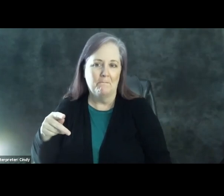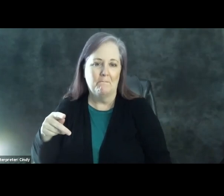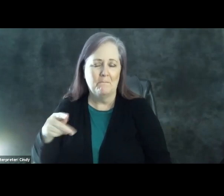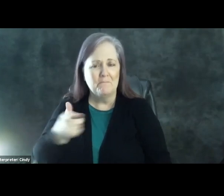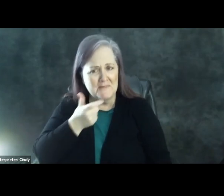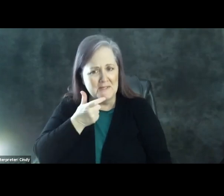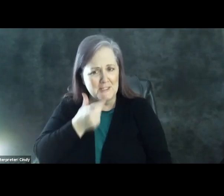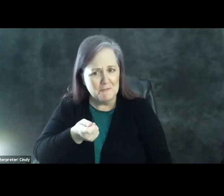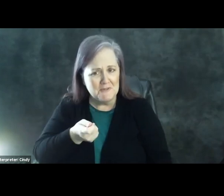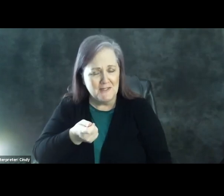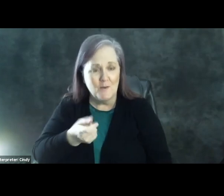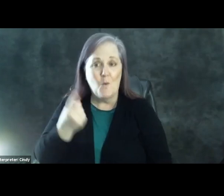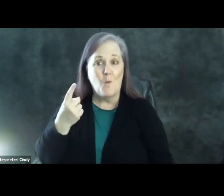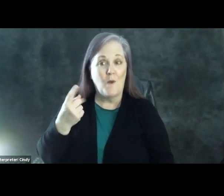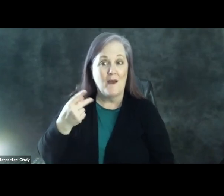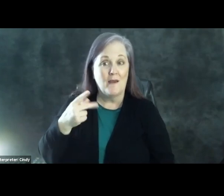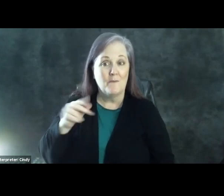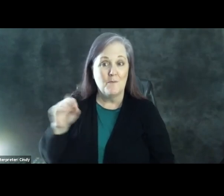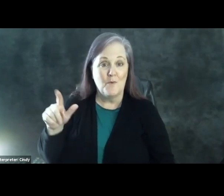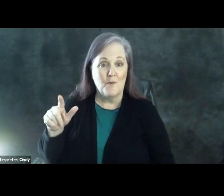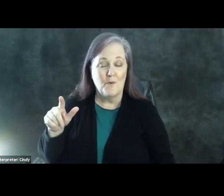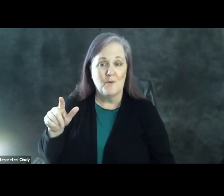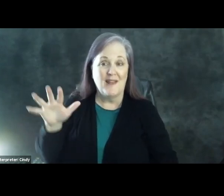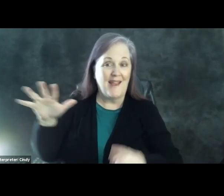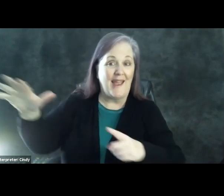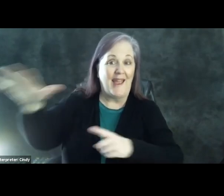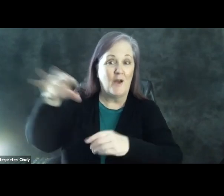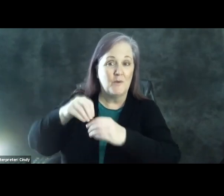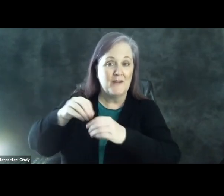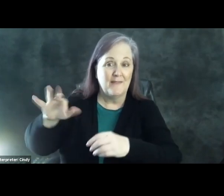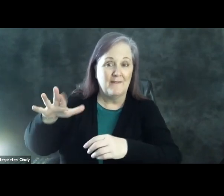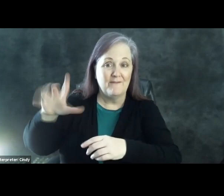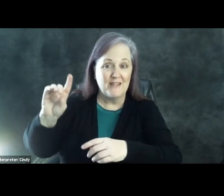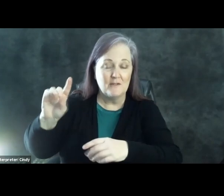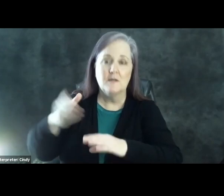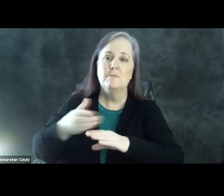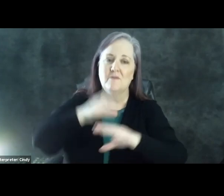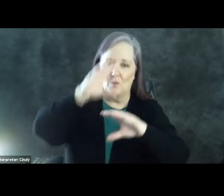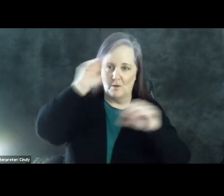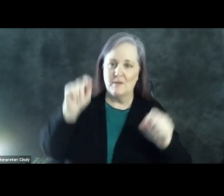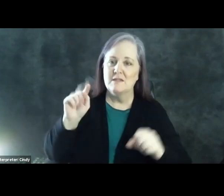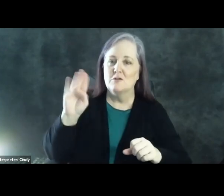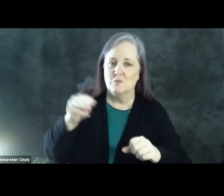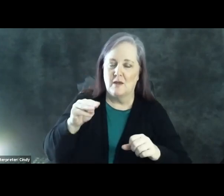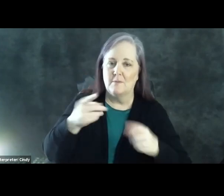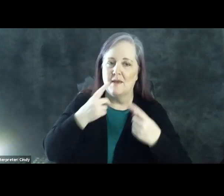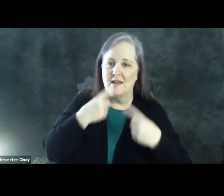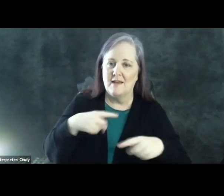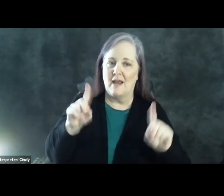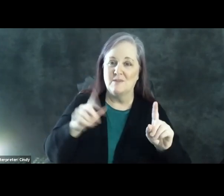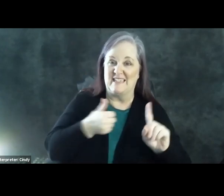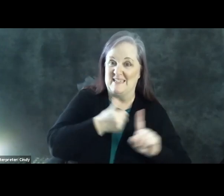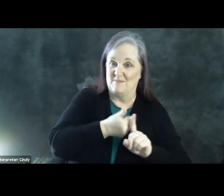And interestingly, one poll was actually in the field before President Trump announced his COVID diagnosis.